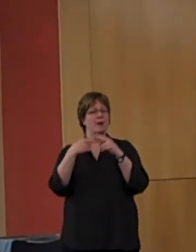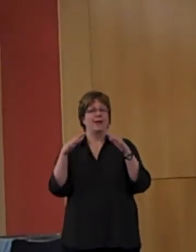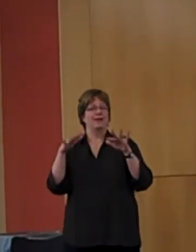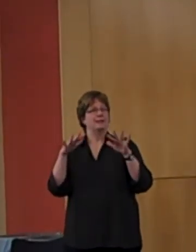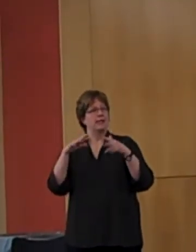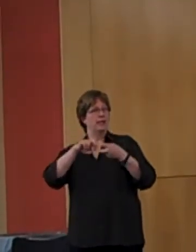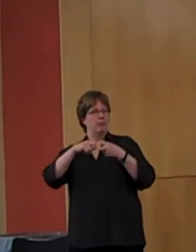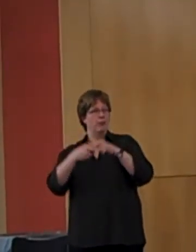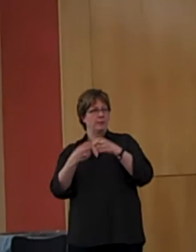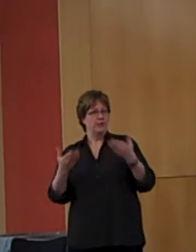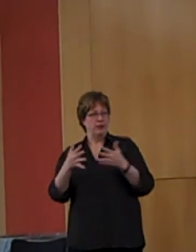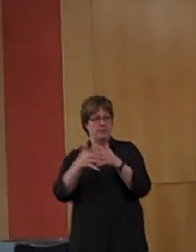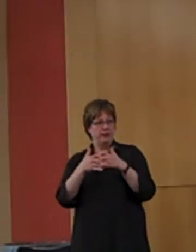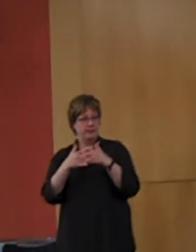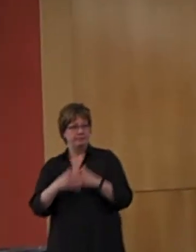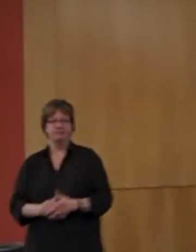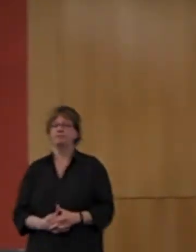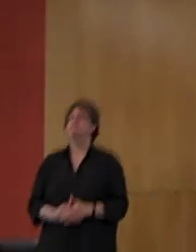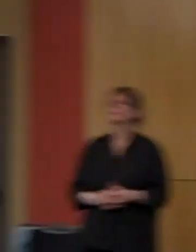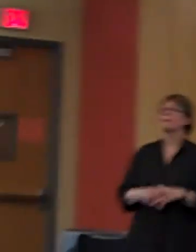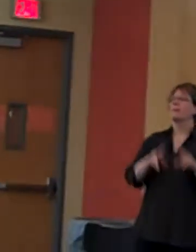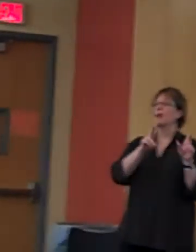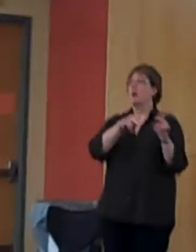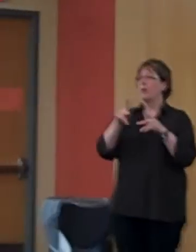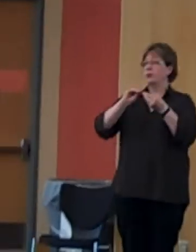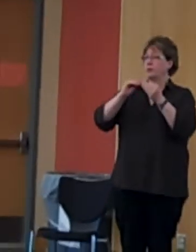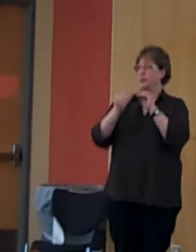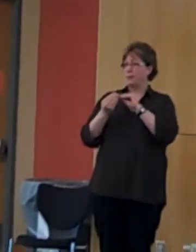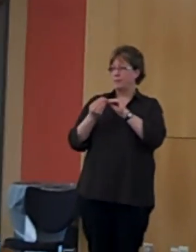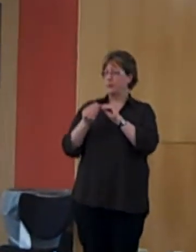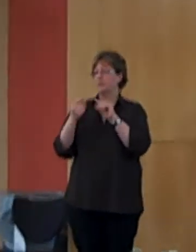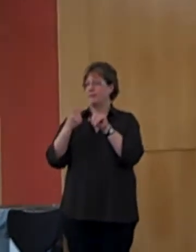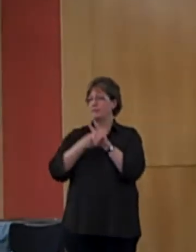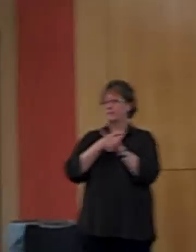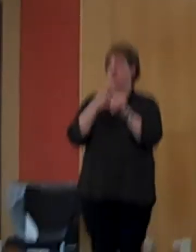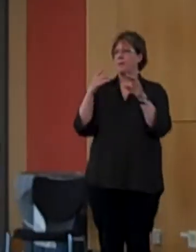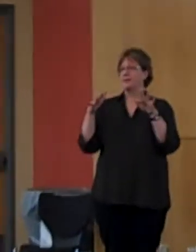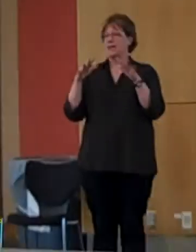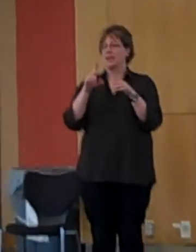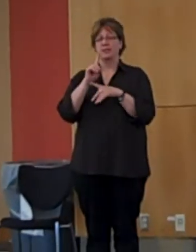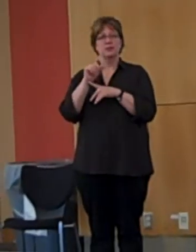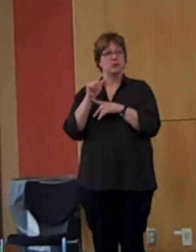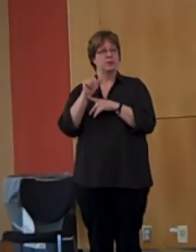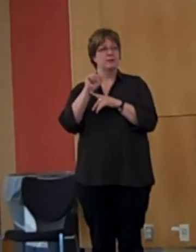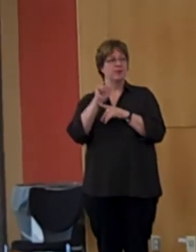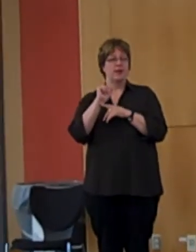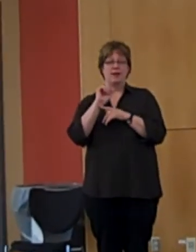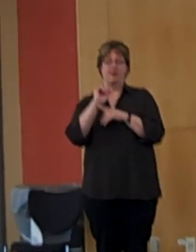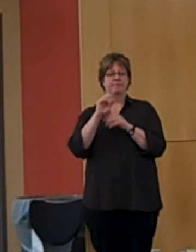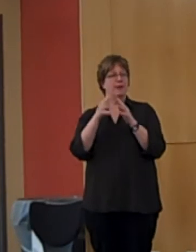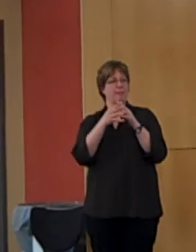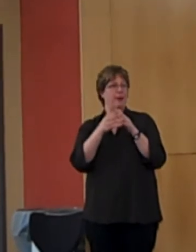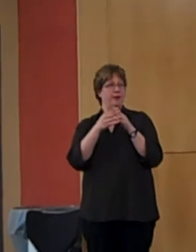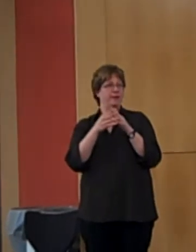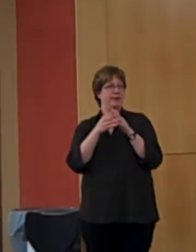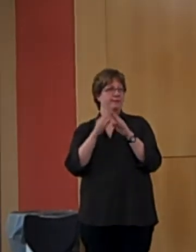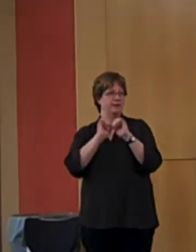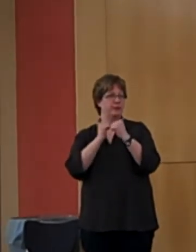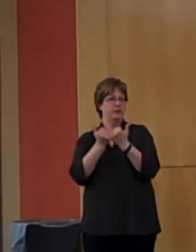According to statistics published by the Anxiety Disorders of America, or ABAA, anxiety disorders are